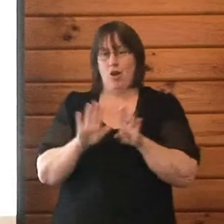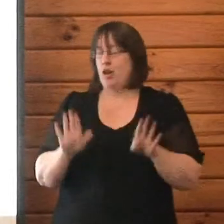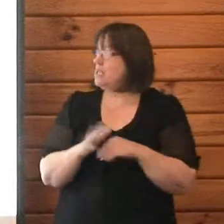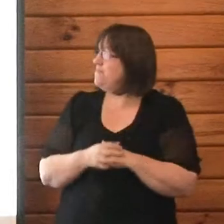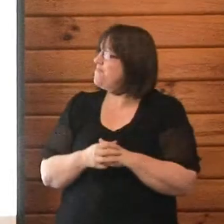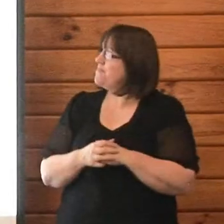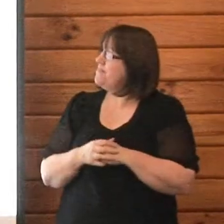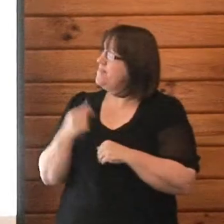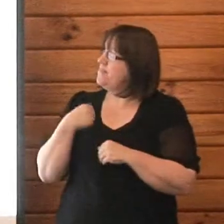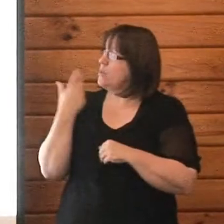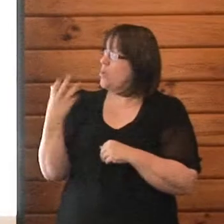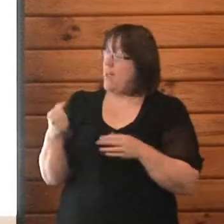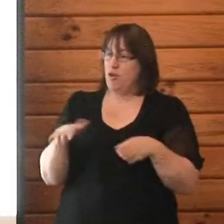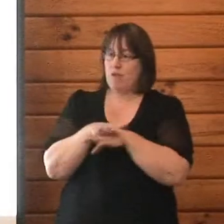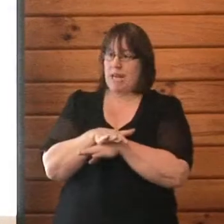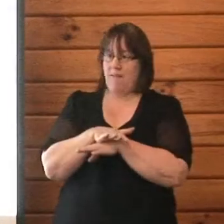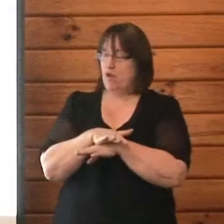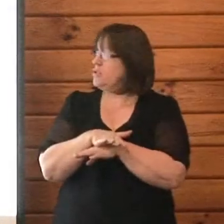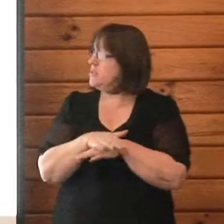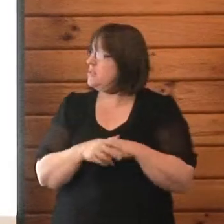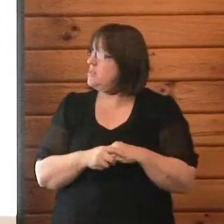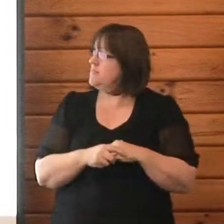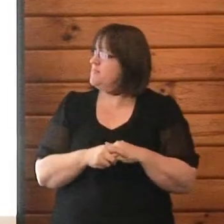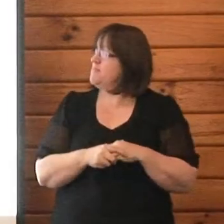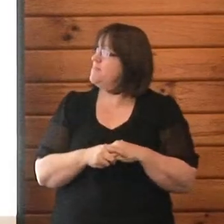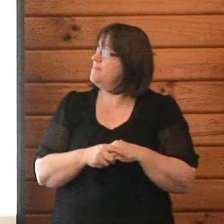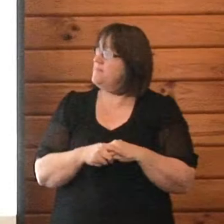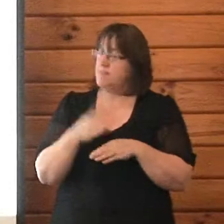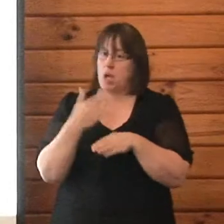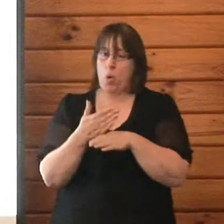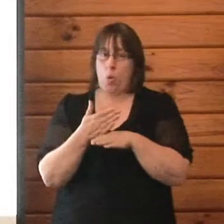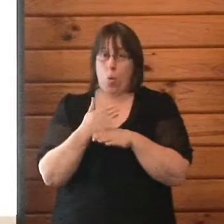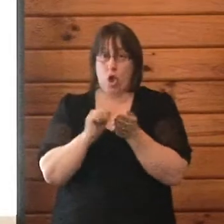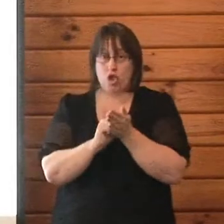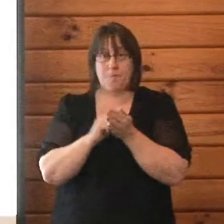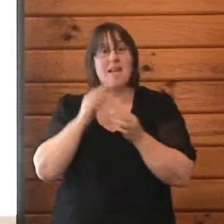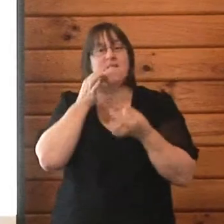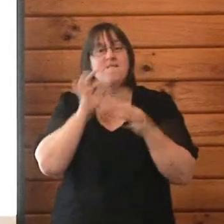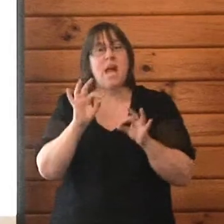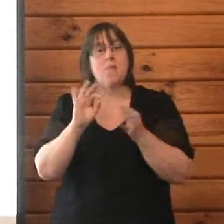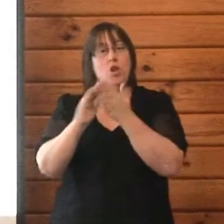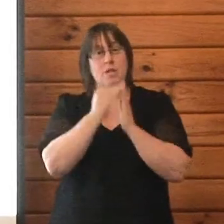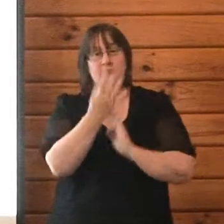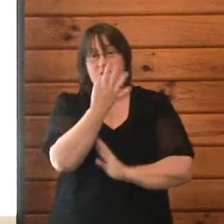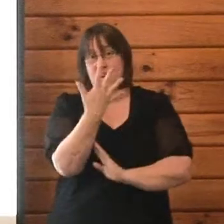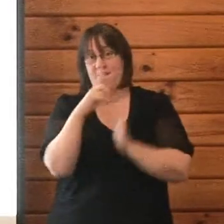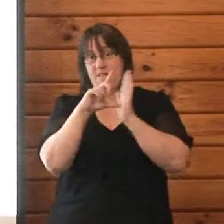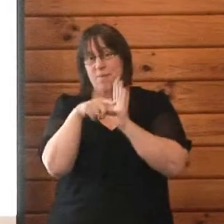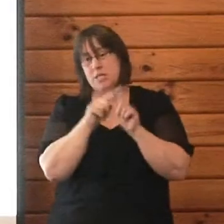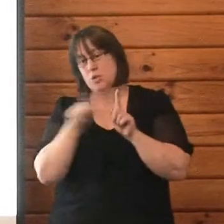Those recovery matters, we have community workshops that are 45 minutes to an hour, or we actually have workplace